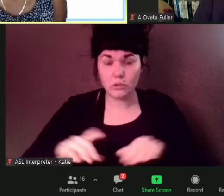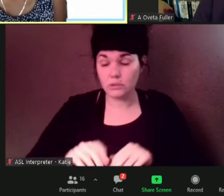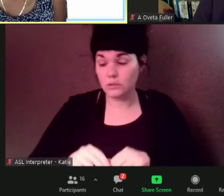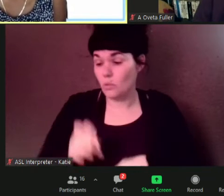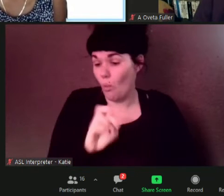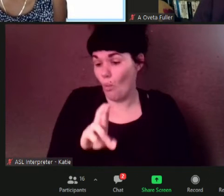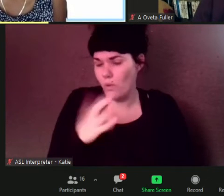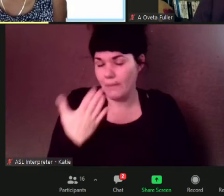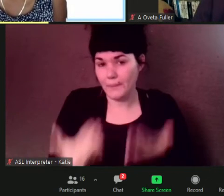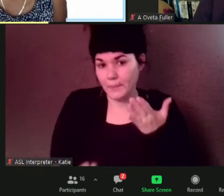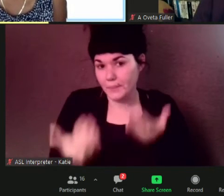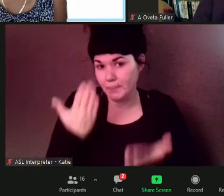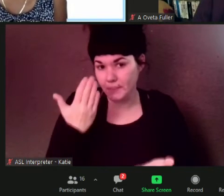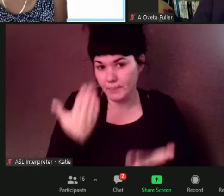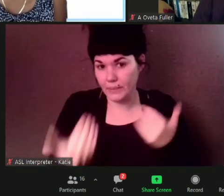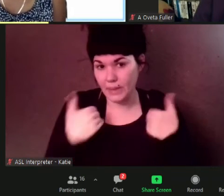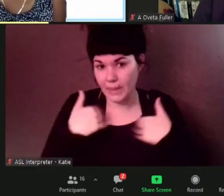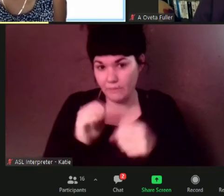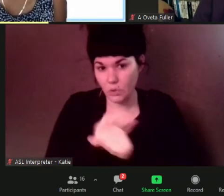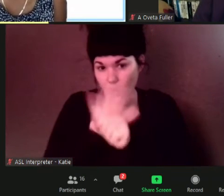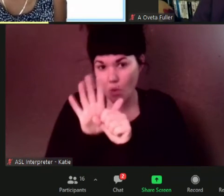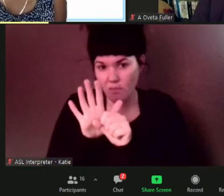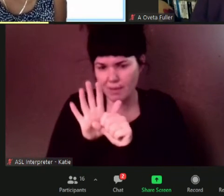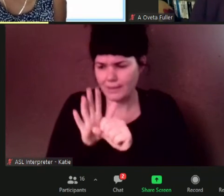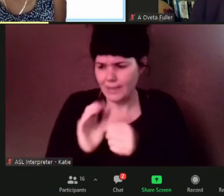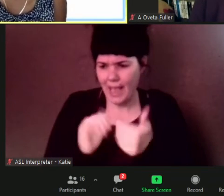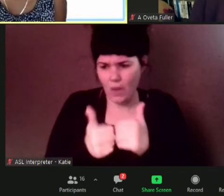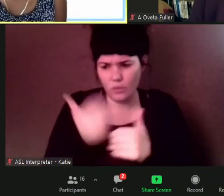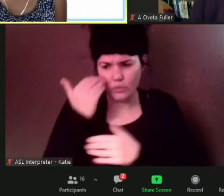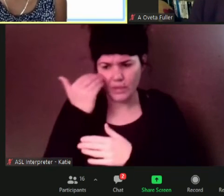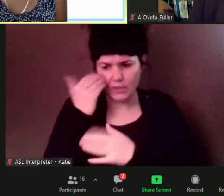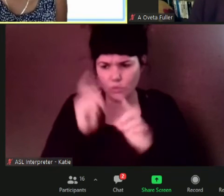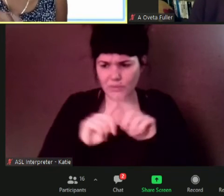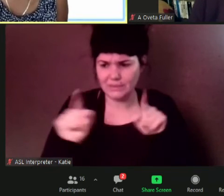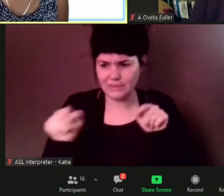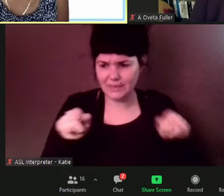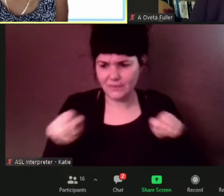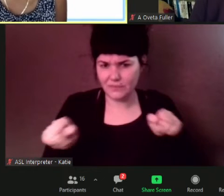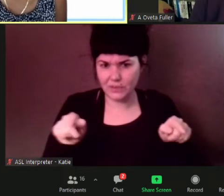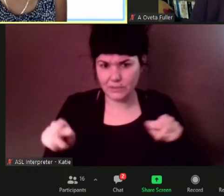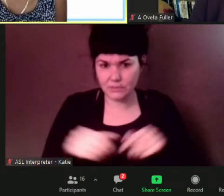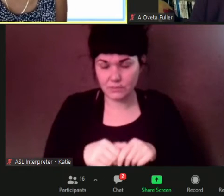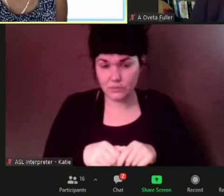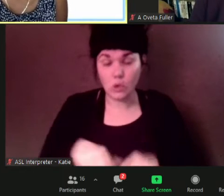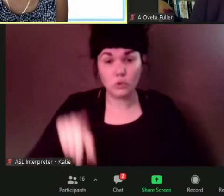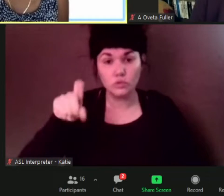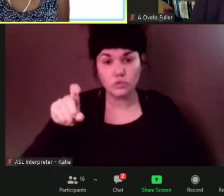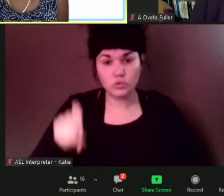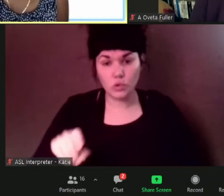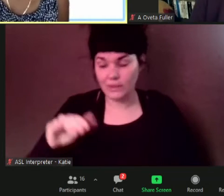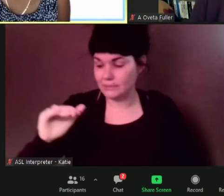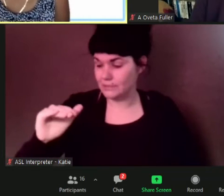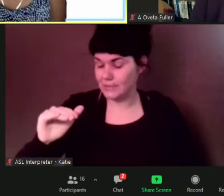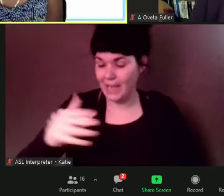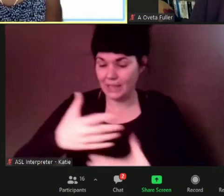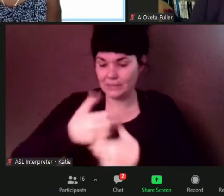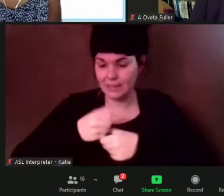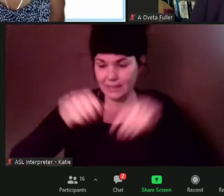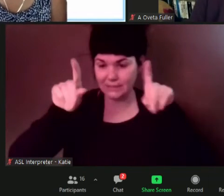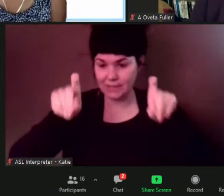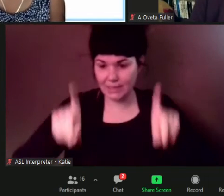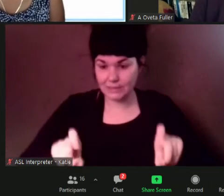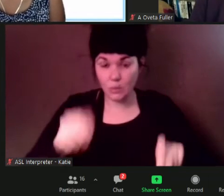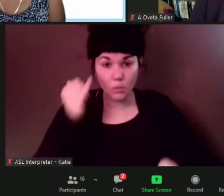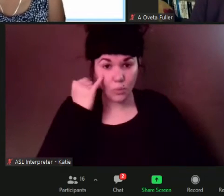some symptoms of covet what are suggesting around testing if a child has not uh is not old enough yet for a vaccine